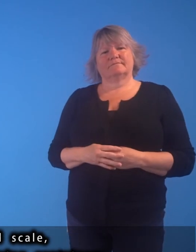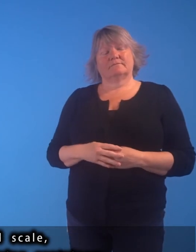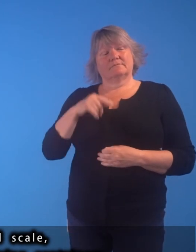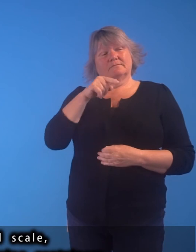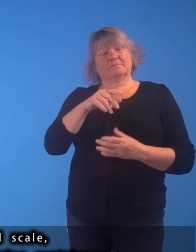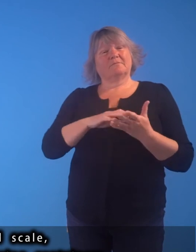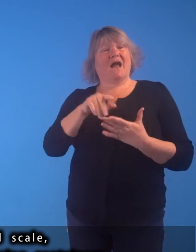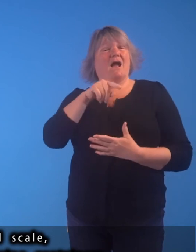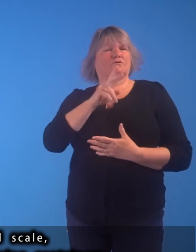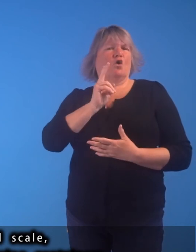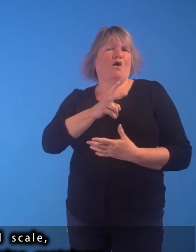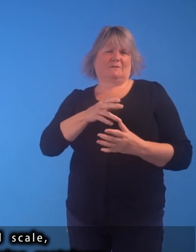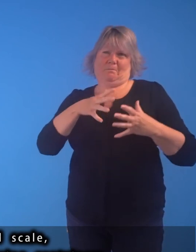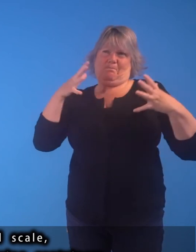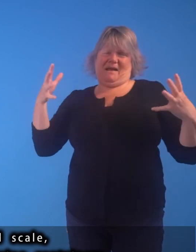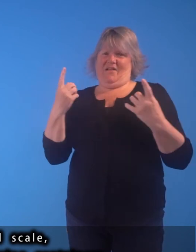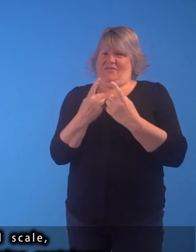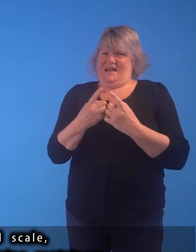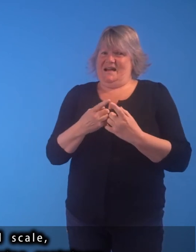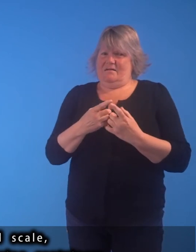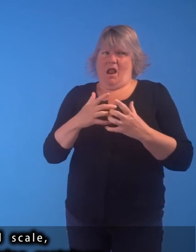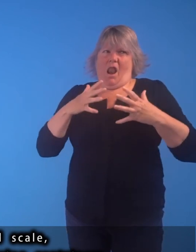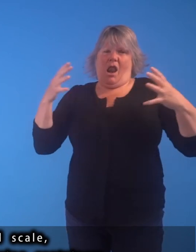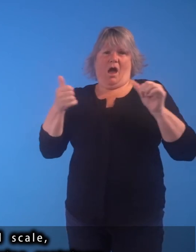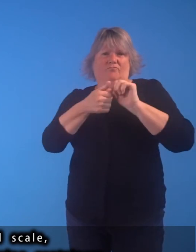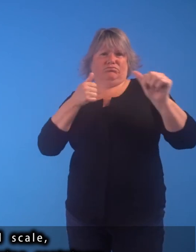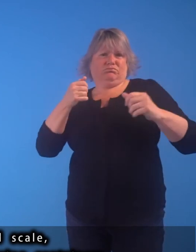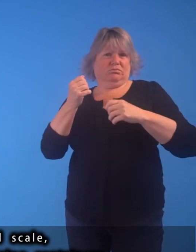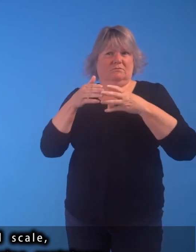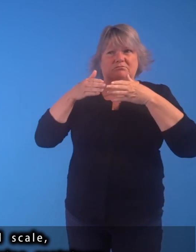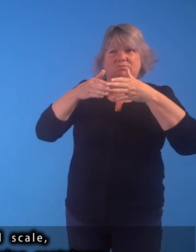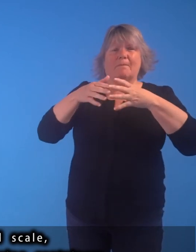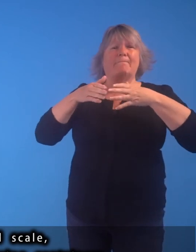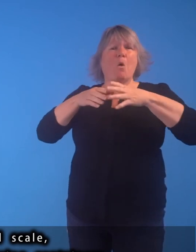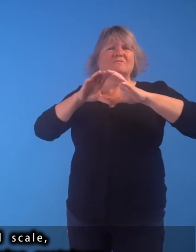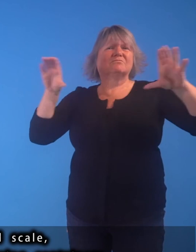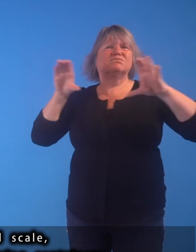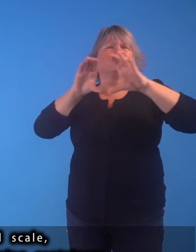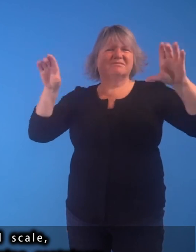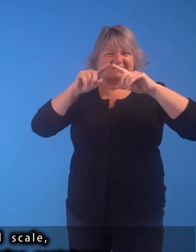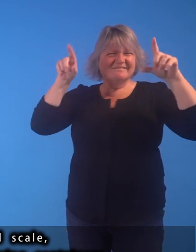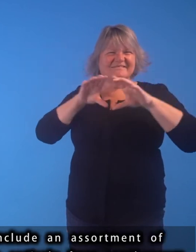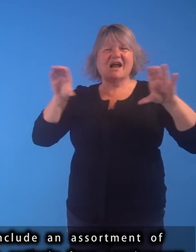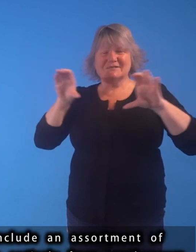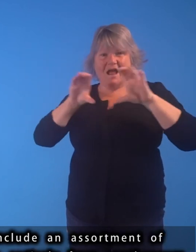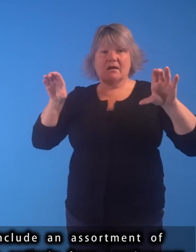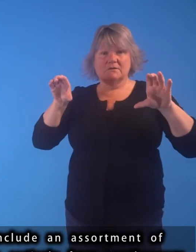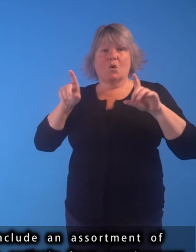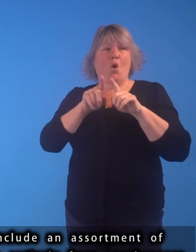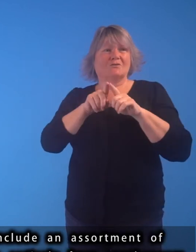Mack often works on a grand scale, building large structures out of shipping containers or gallery-sized